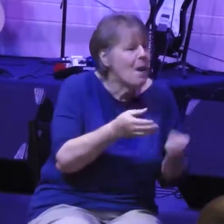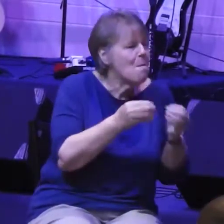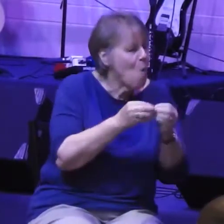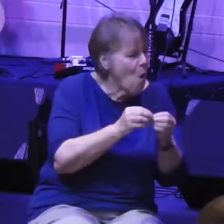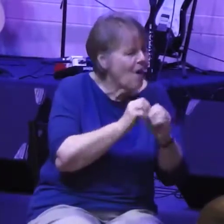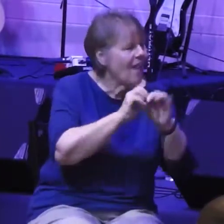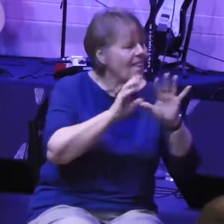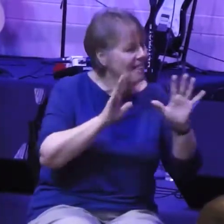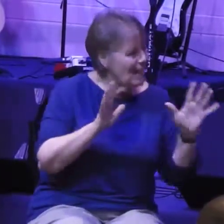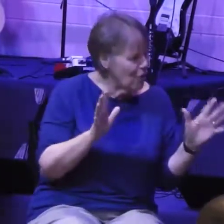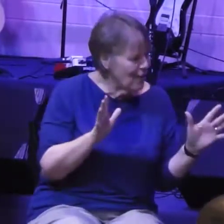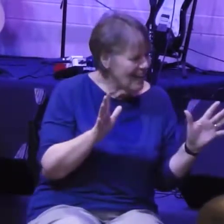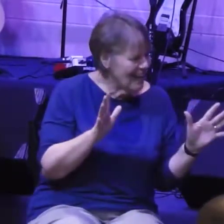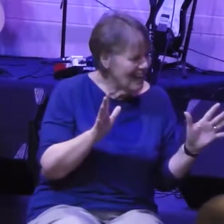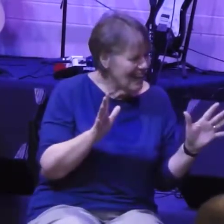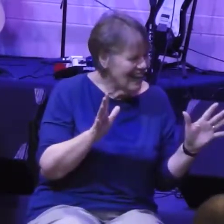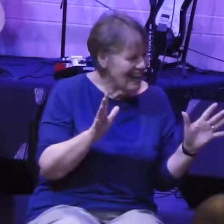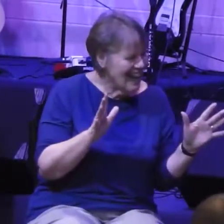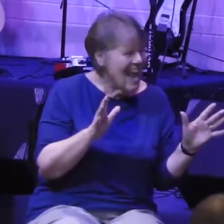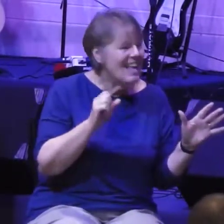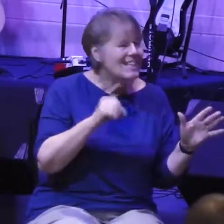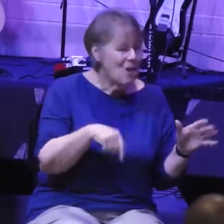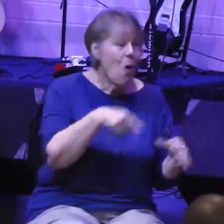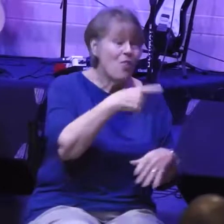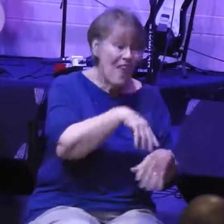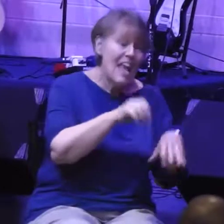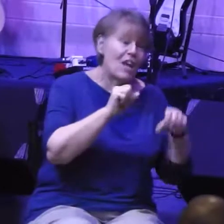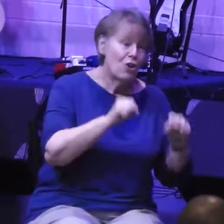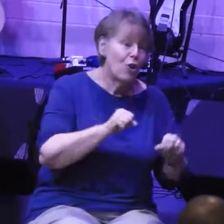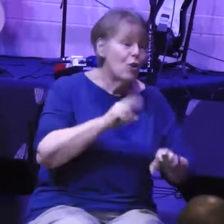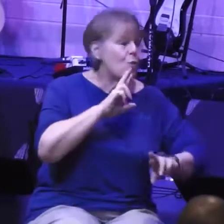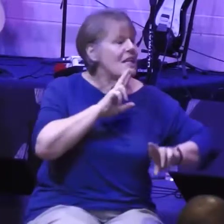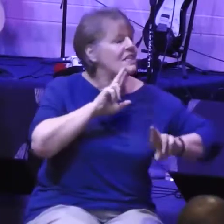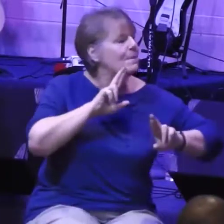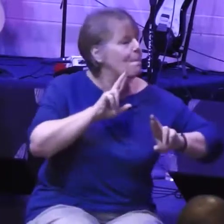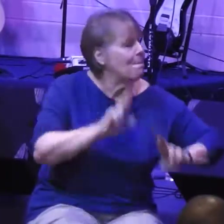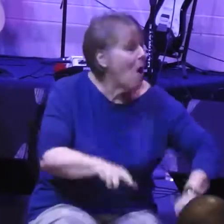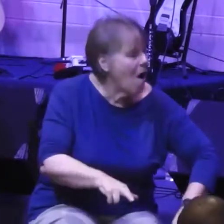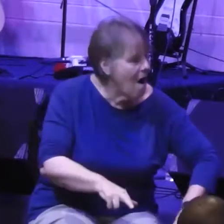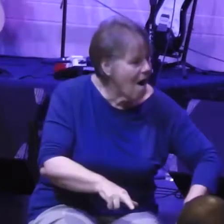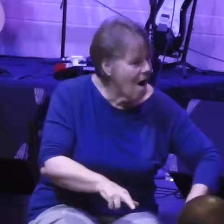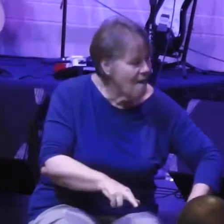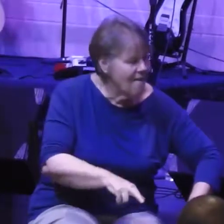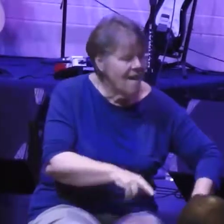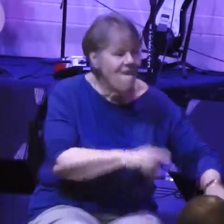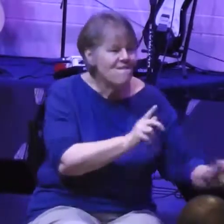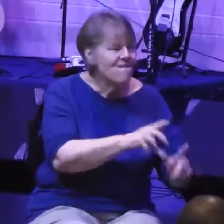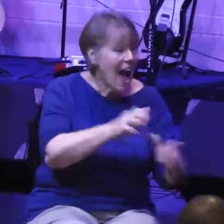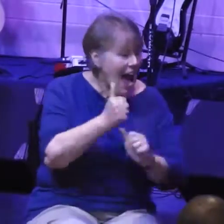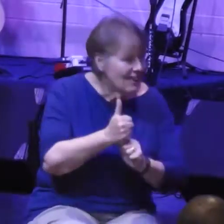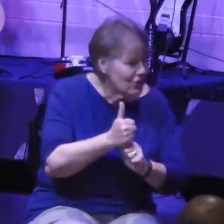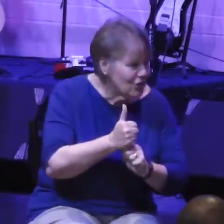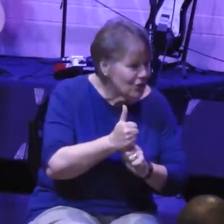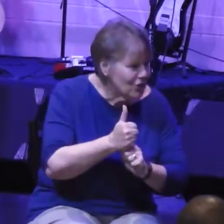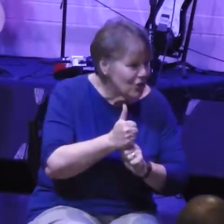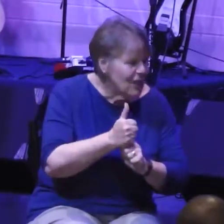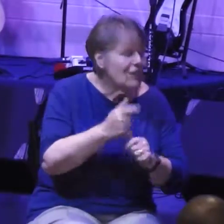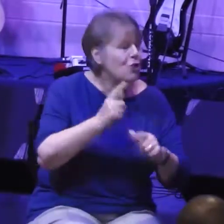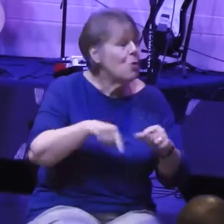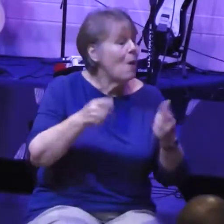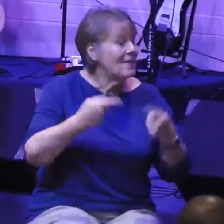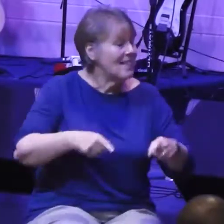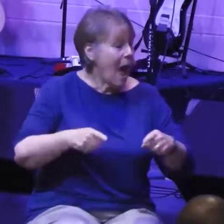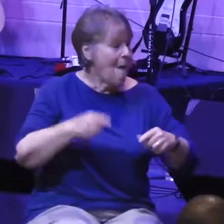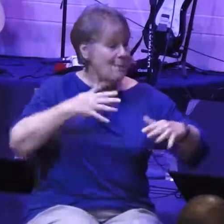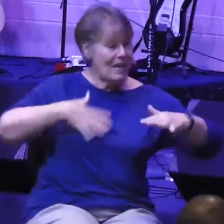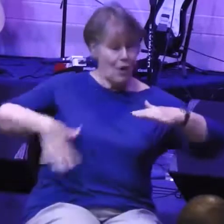and therefore respond more immediately and quickly to what was around them. And that ability